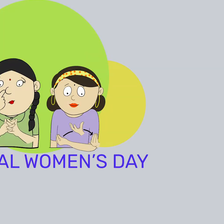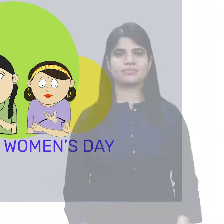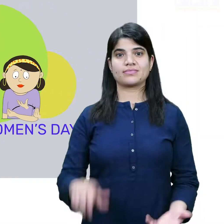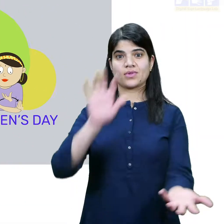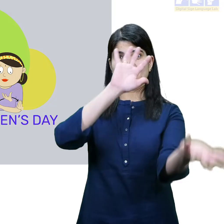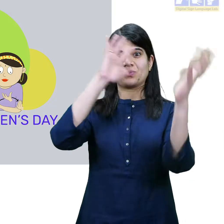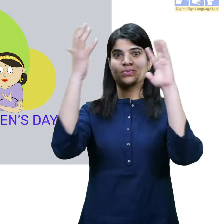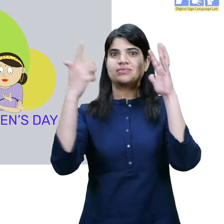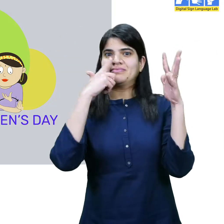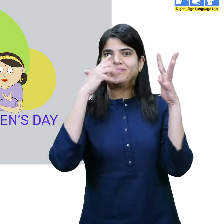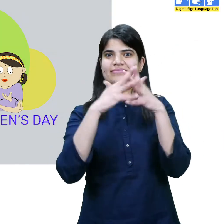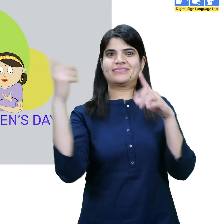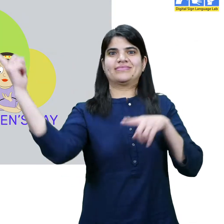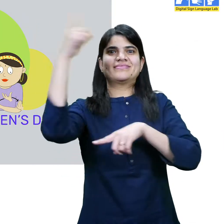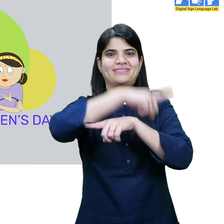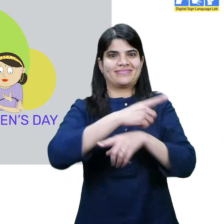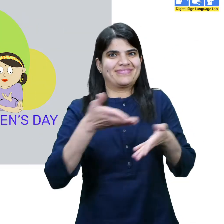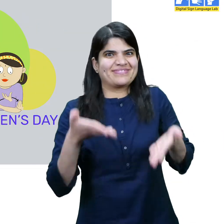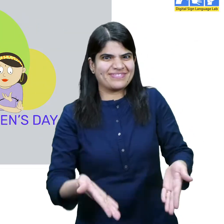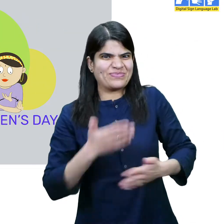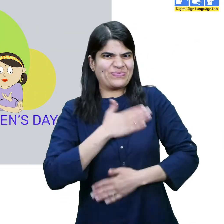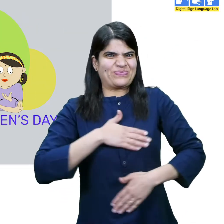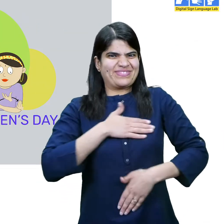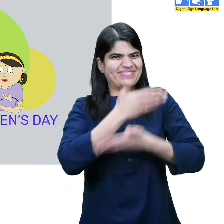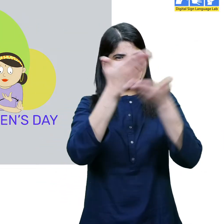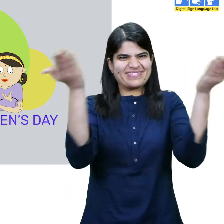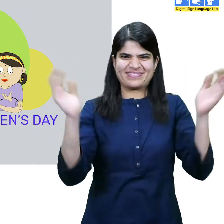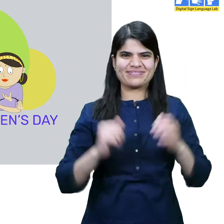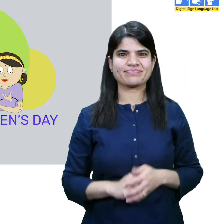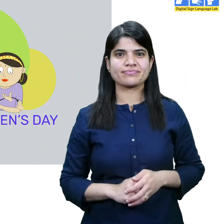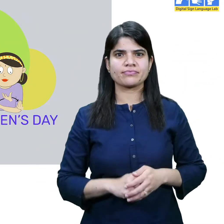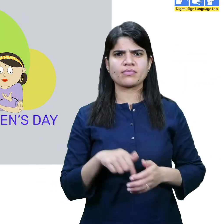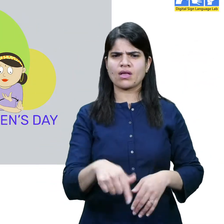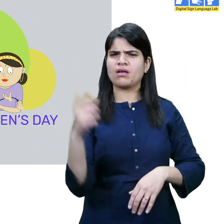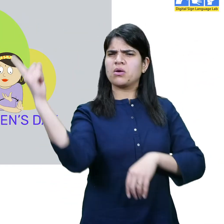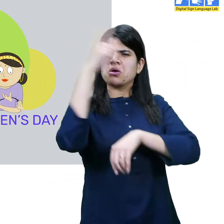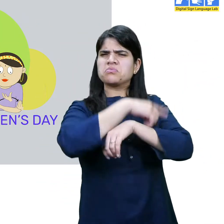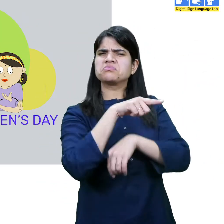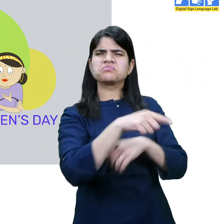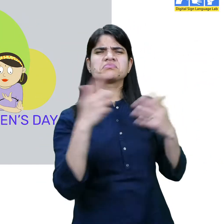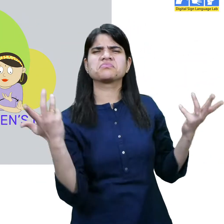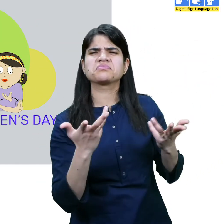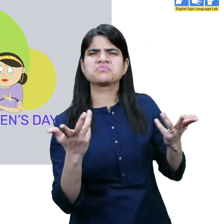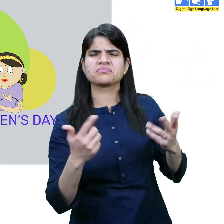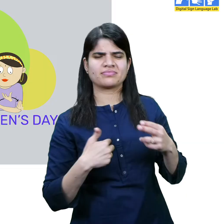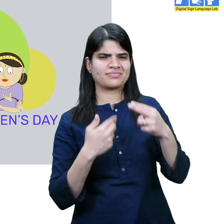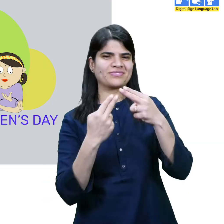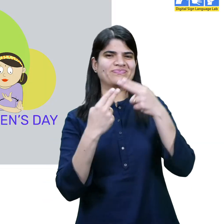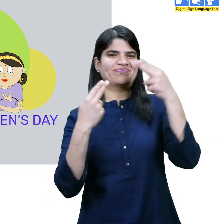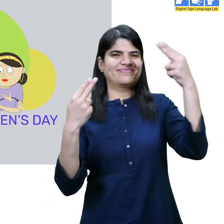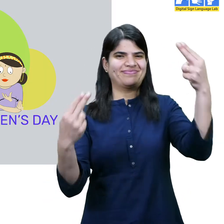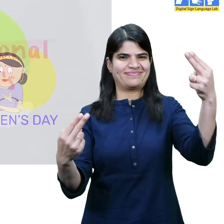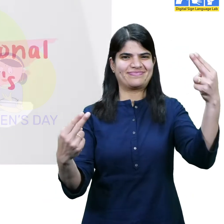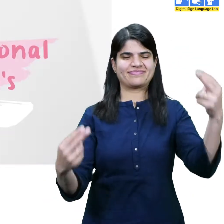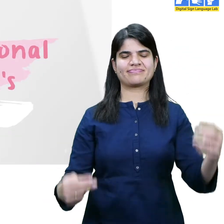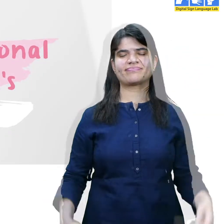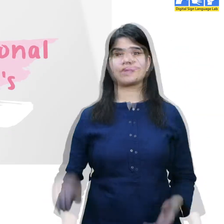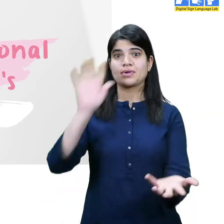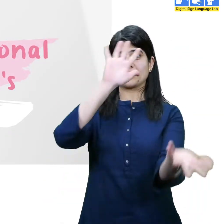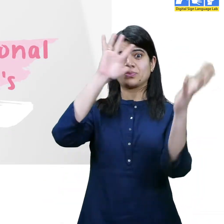Today we all are celebrating International Women's Day. What is International Women's Day? Let me tell you about this. Every